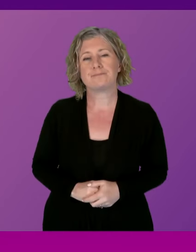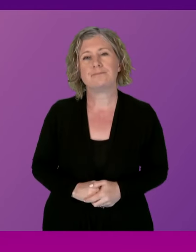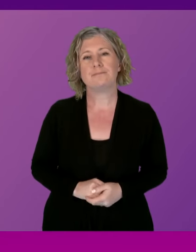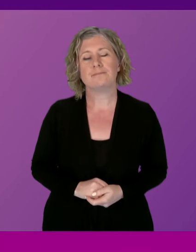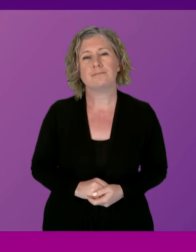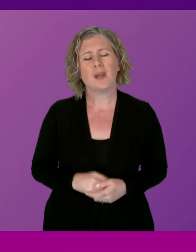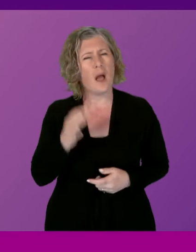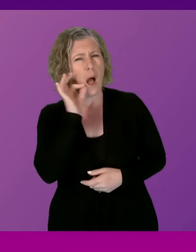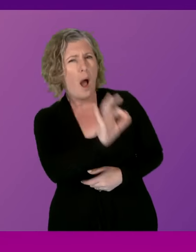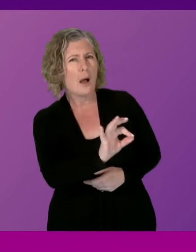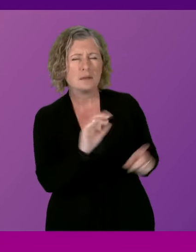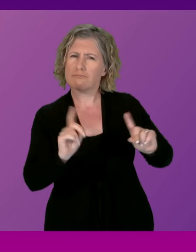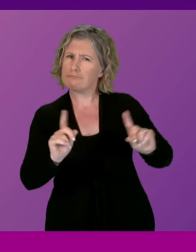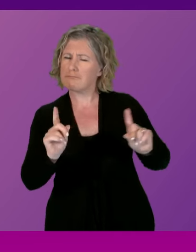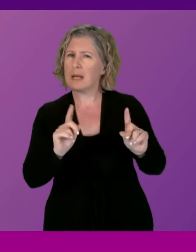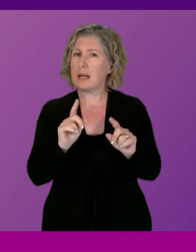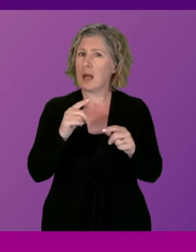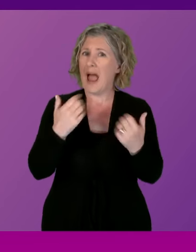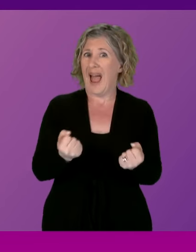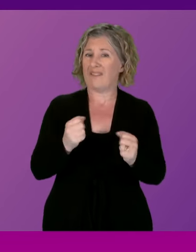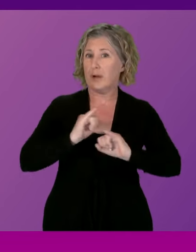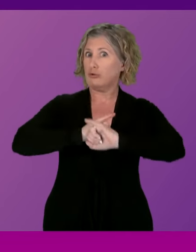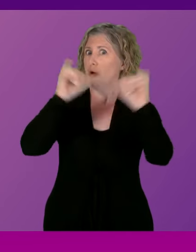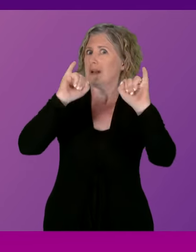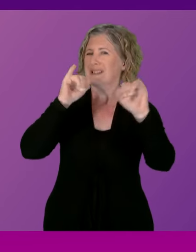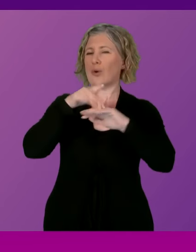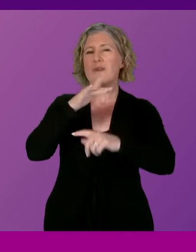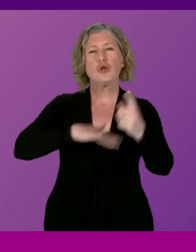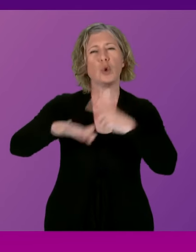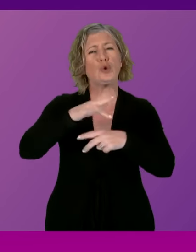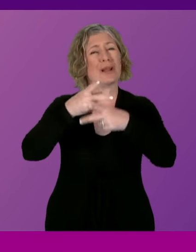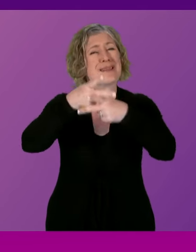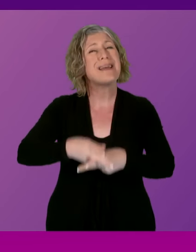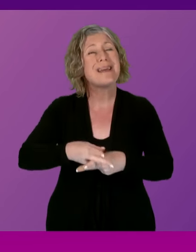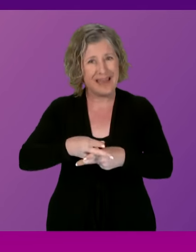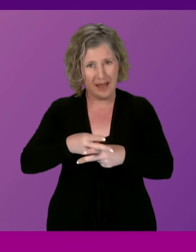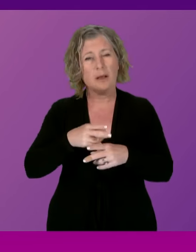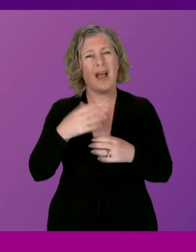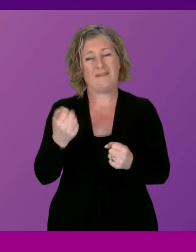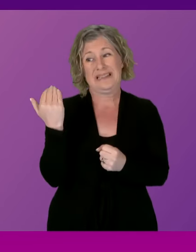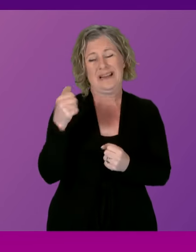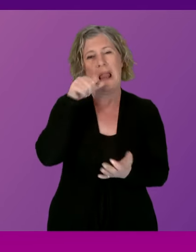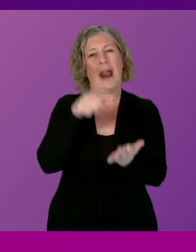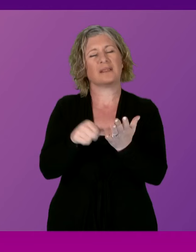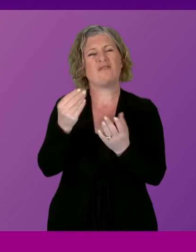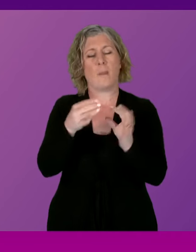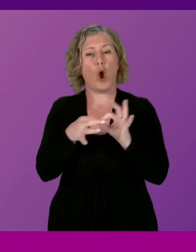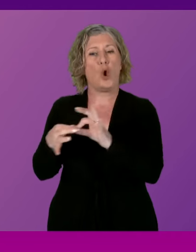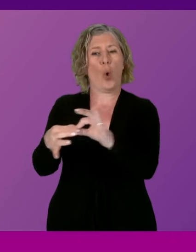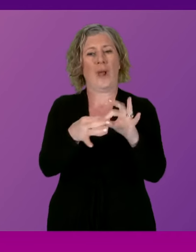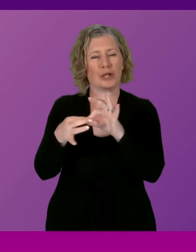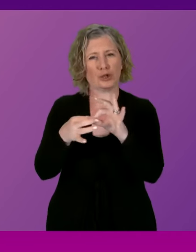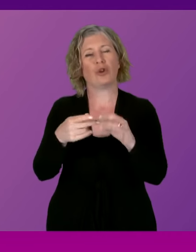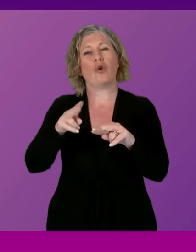the Scottish Government is taking to address the reported crisis in social care in light of the letter from the Coalition of Care and Support